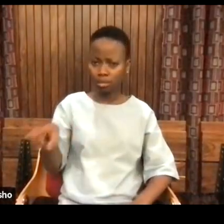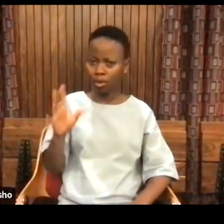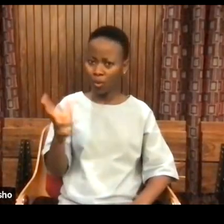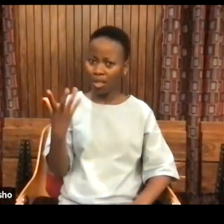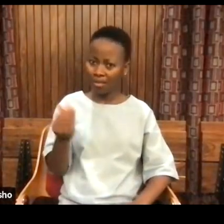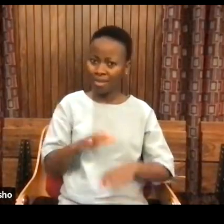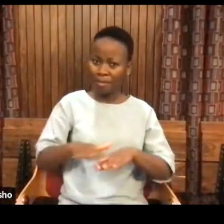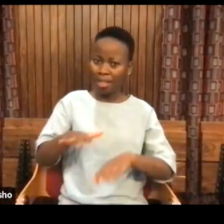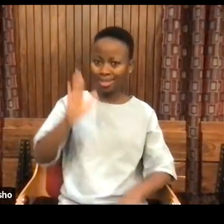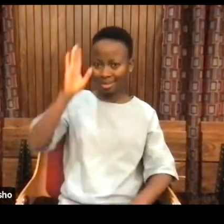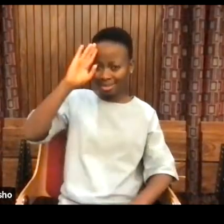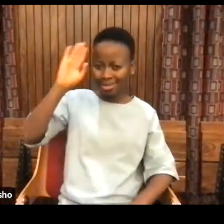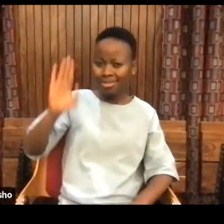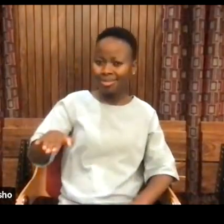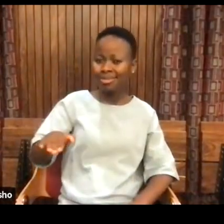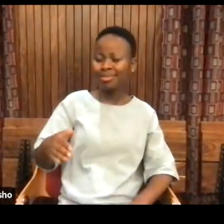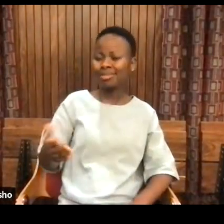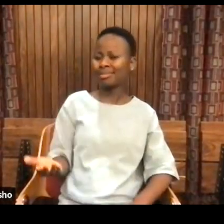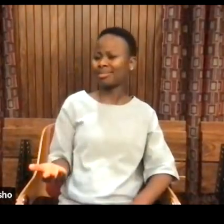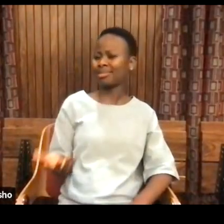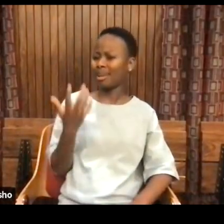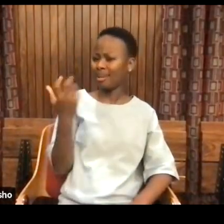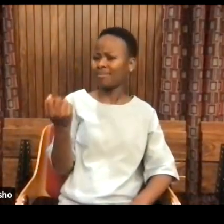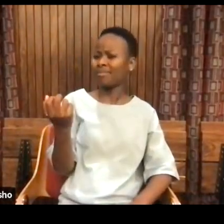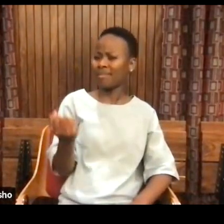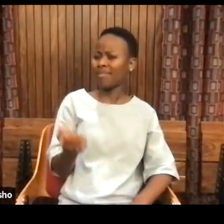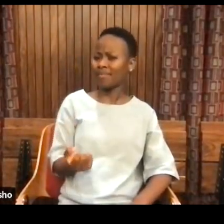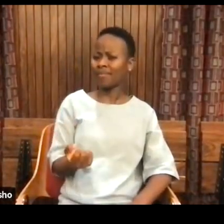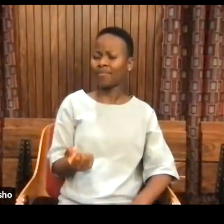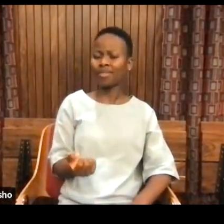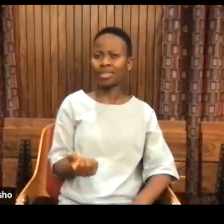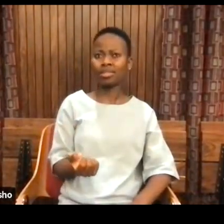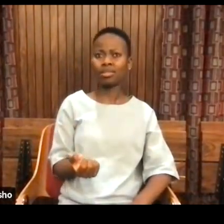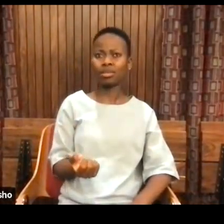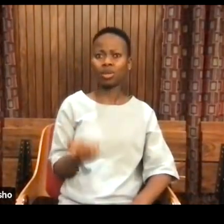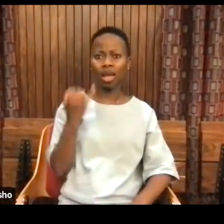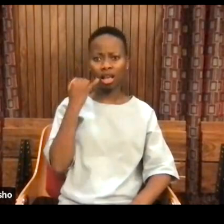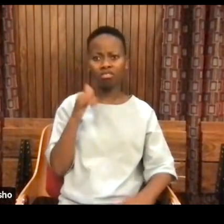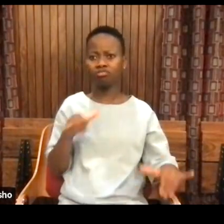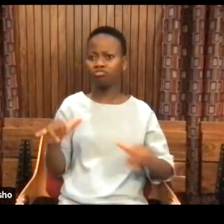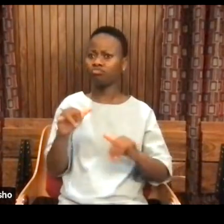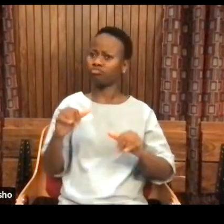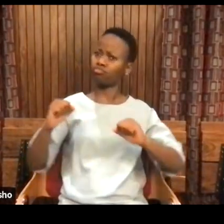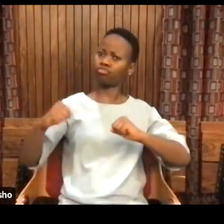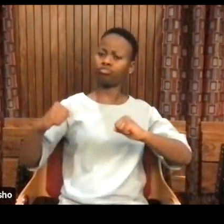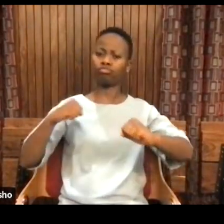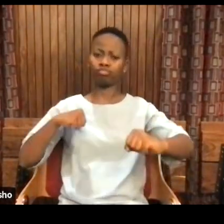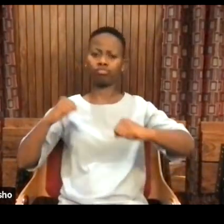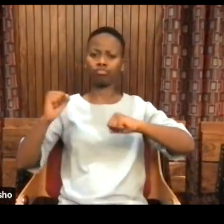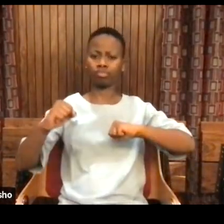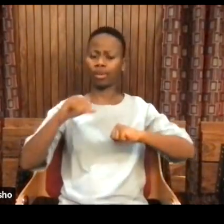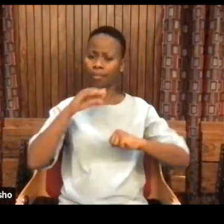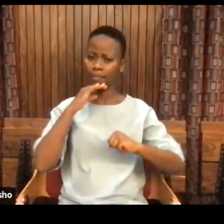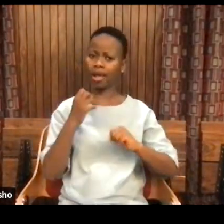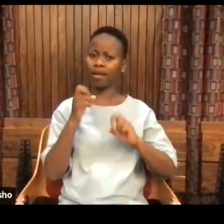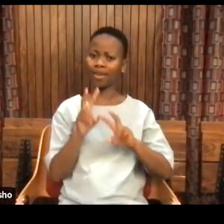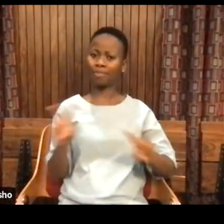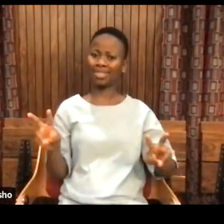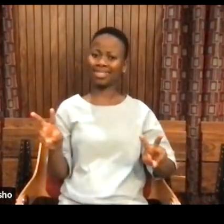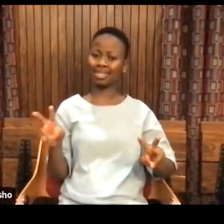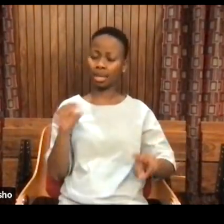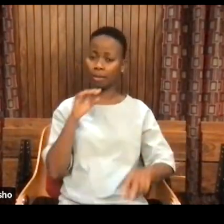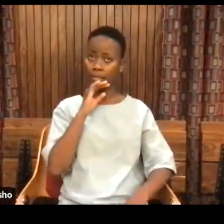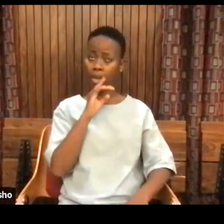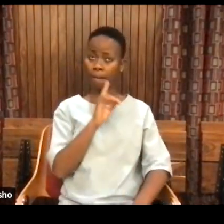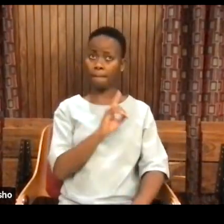to sleep, all of this. Somehow, there's just that peace, and everyone has everything, that